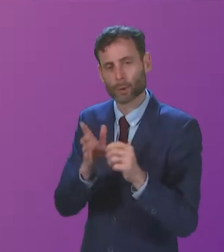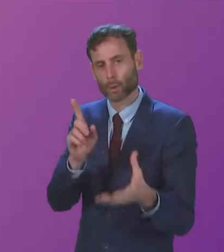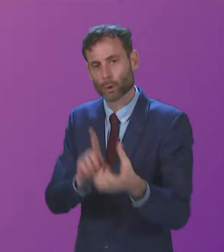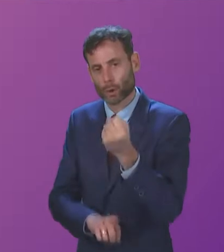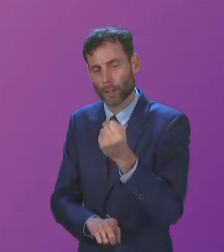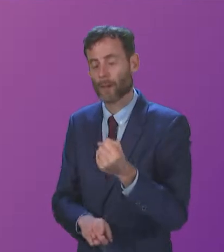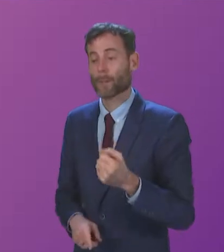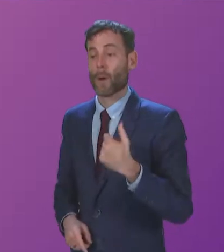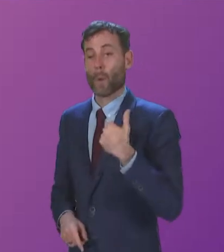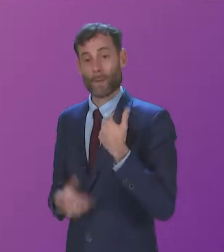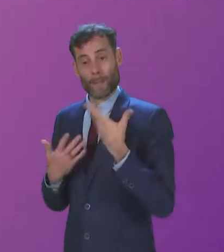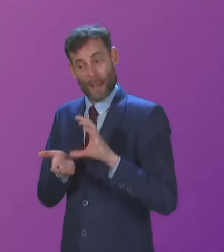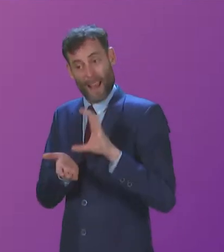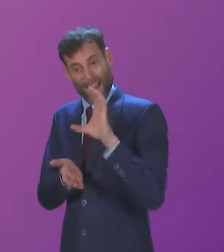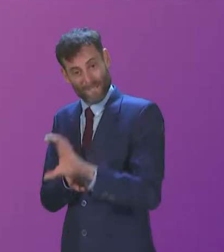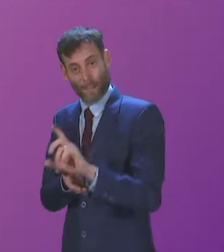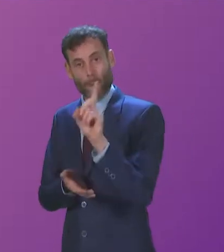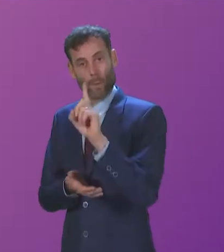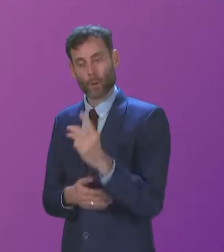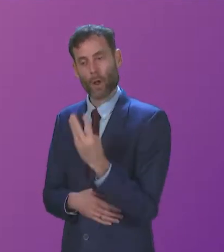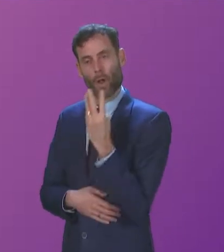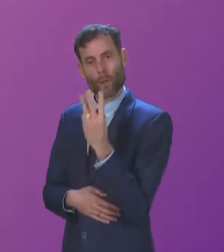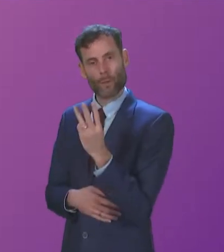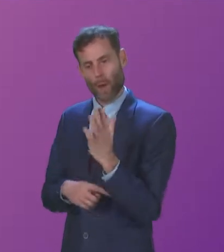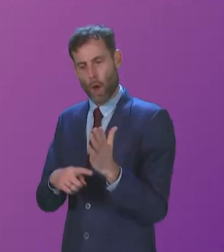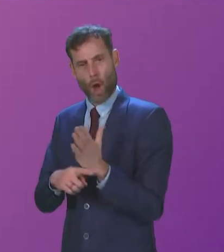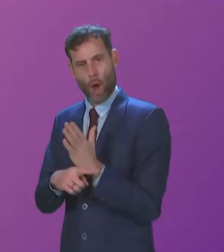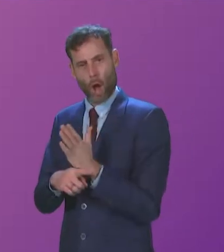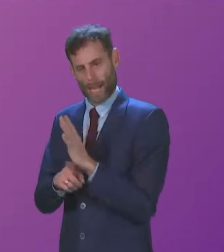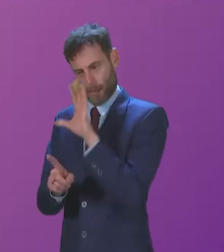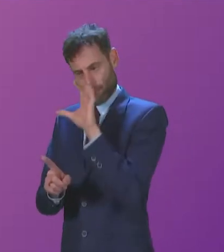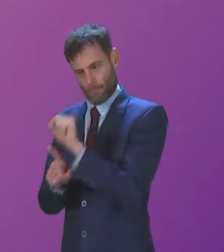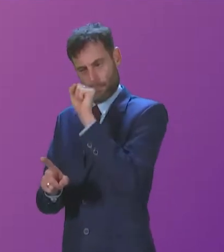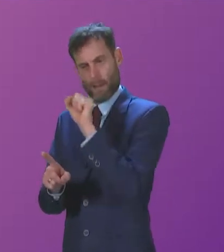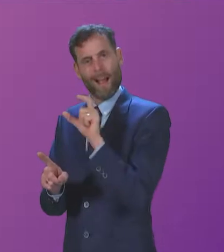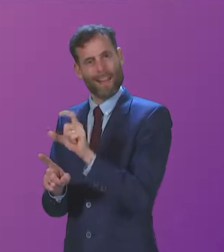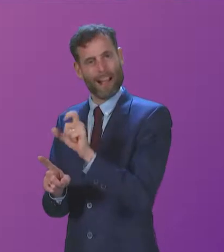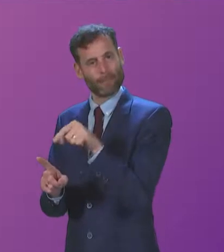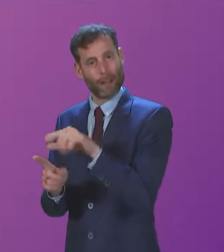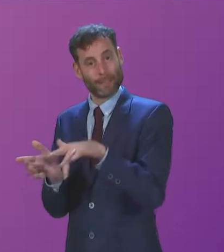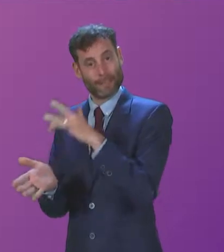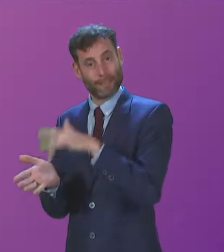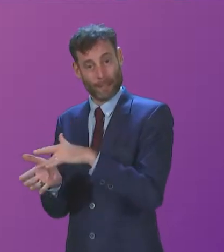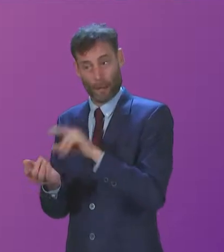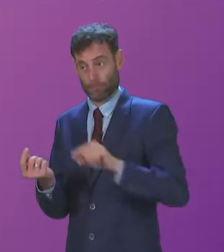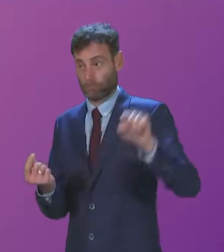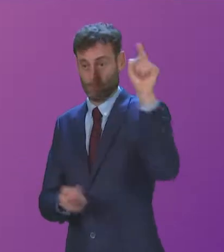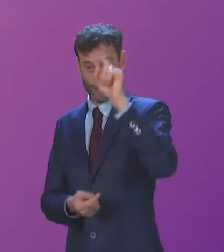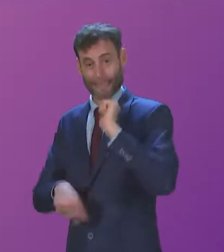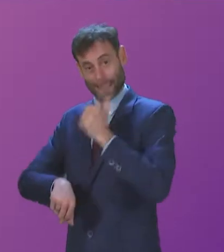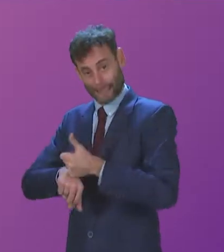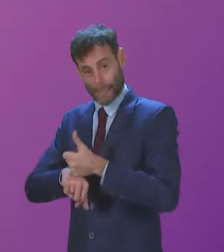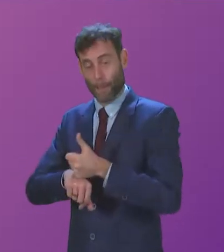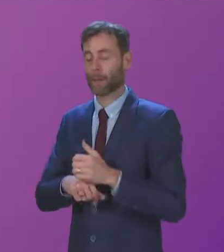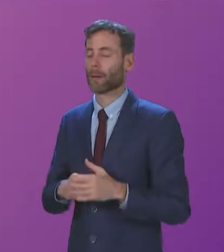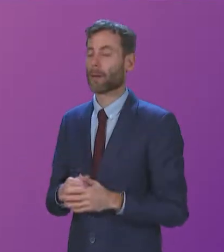the government has invested in three early cancer diagnostic centres in various different health boards across the country. We'll evaluate